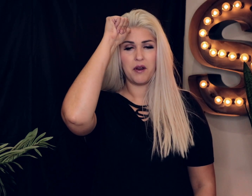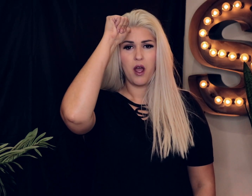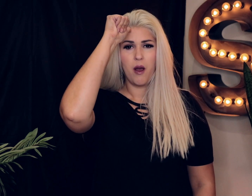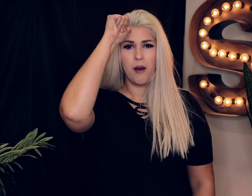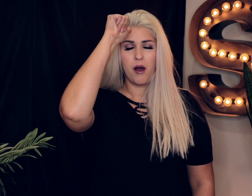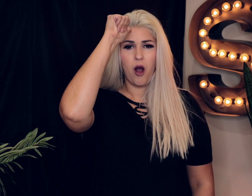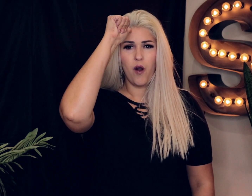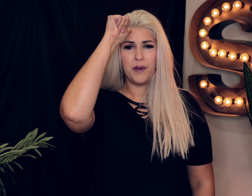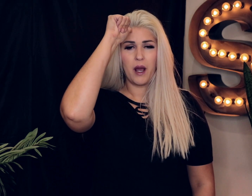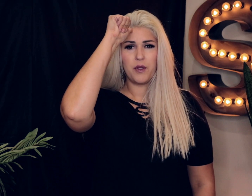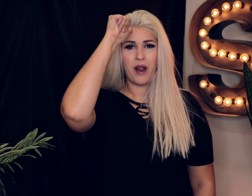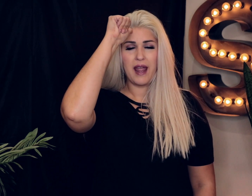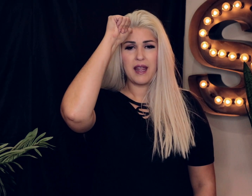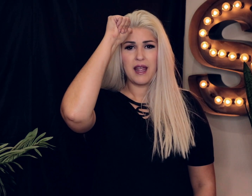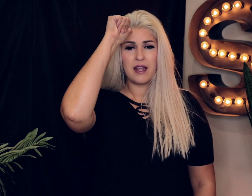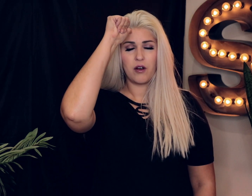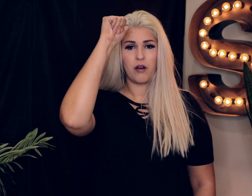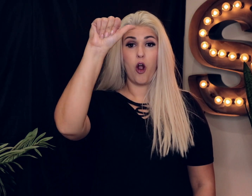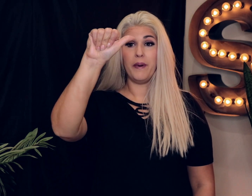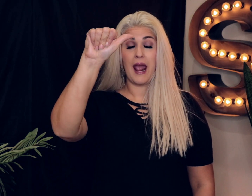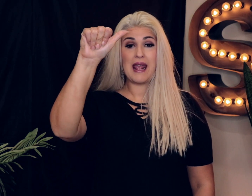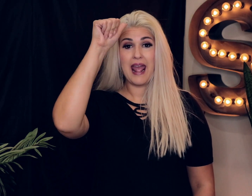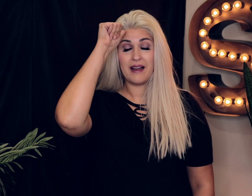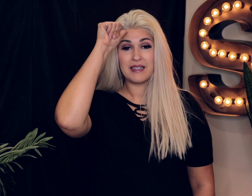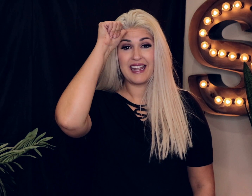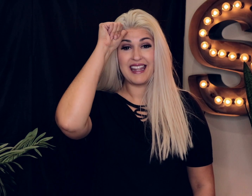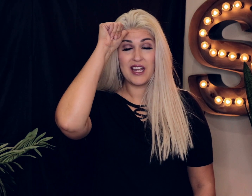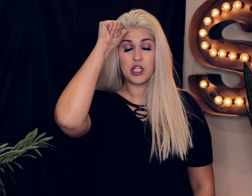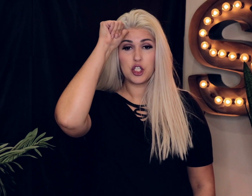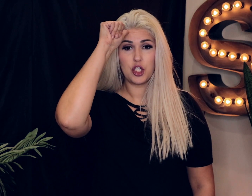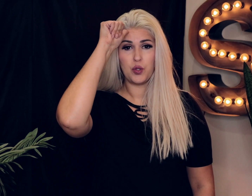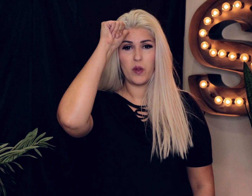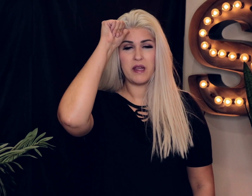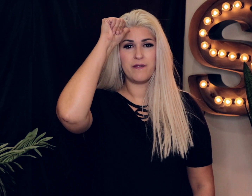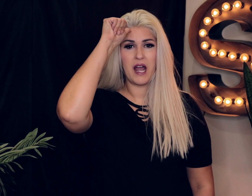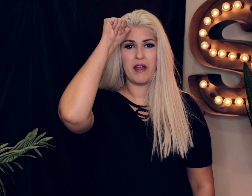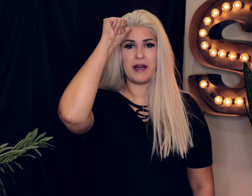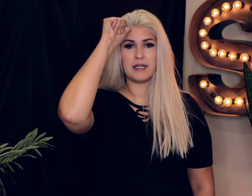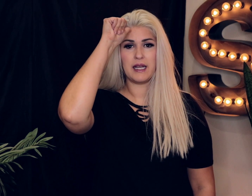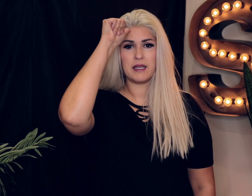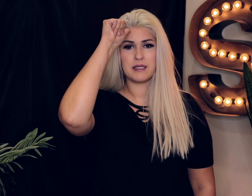open up your a your open a hand in to the five hand like this